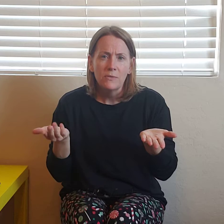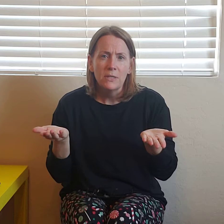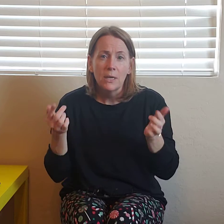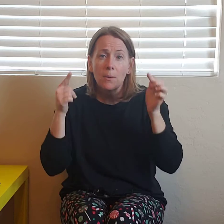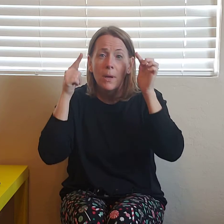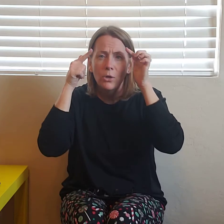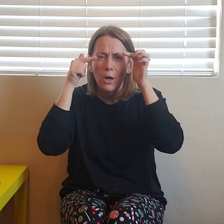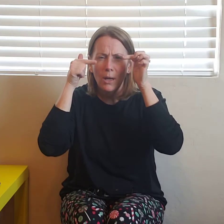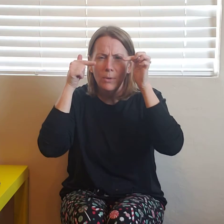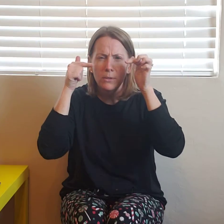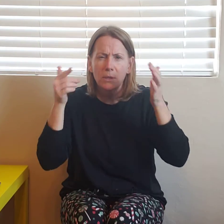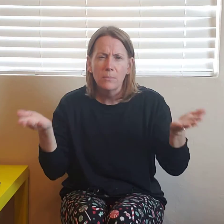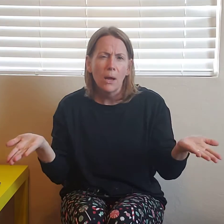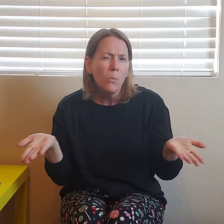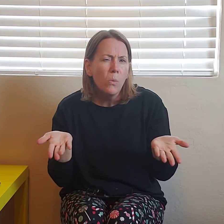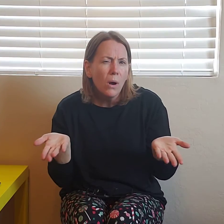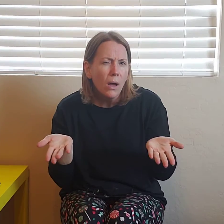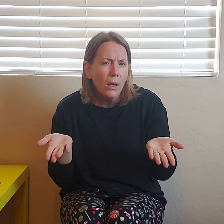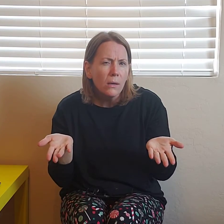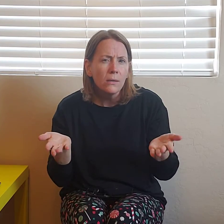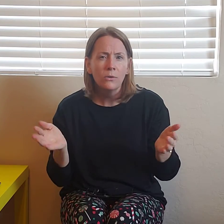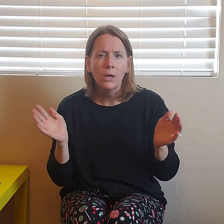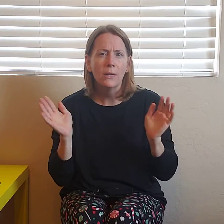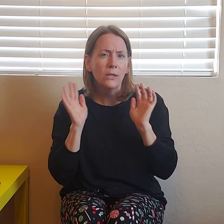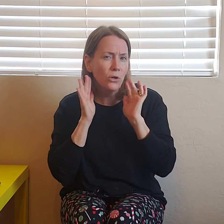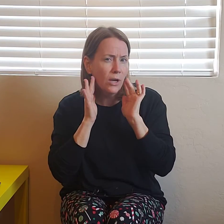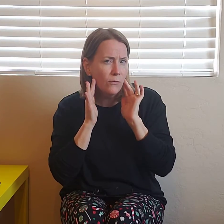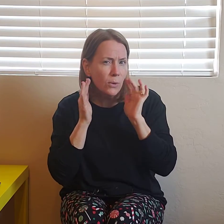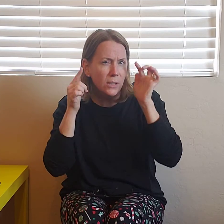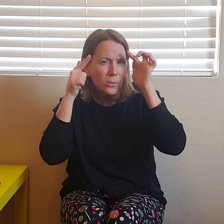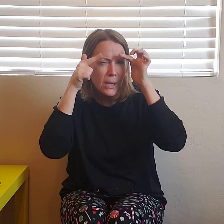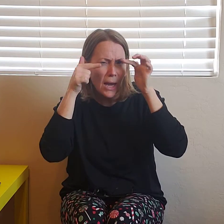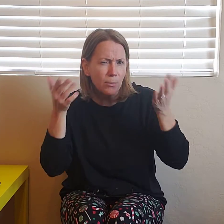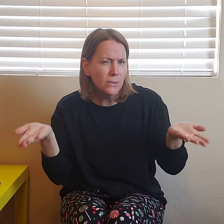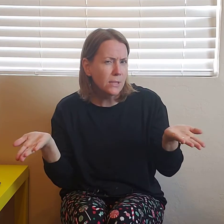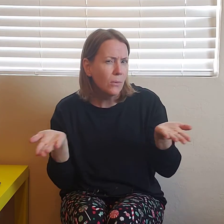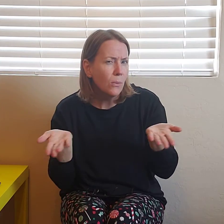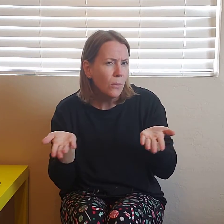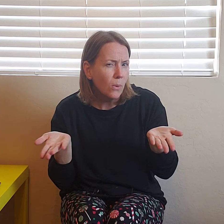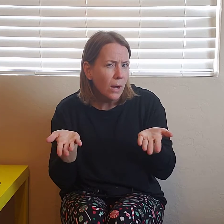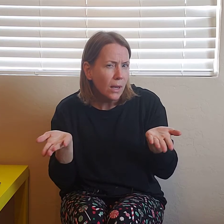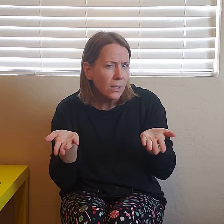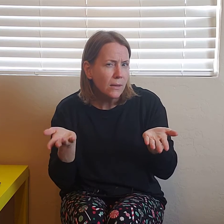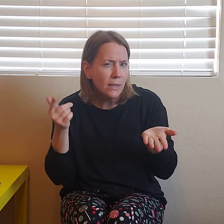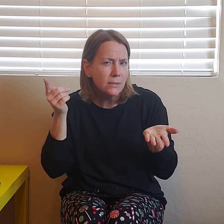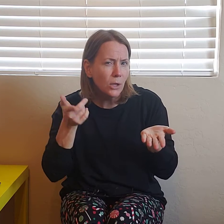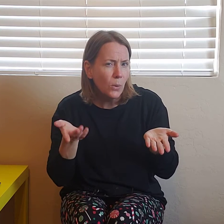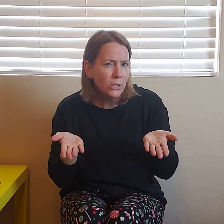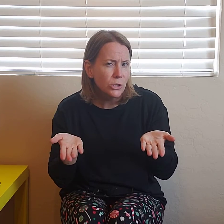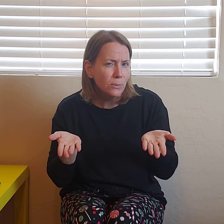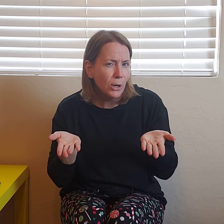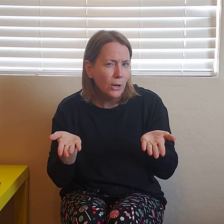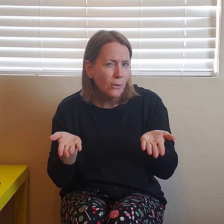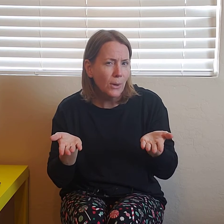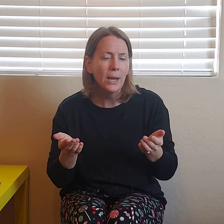facing up and your eyebrows come down what kind of lean your head forward a little bit eyebrows down what that's the question mark okay